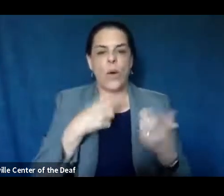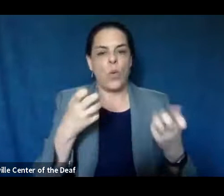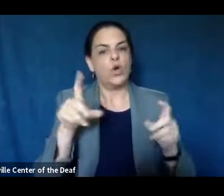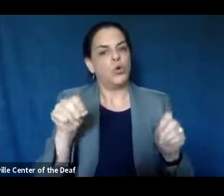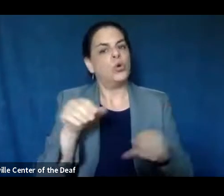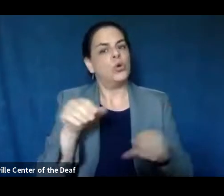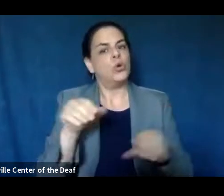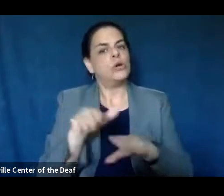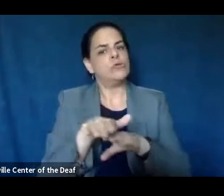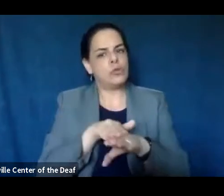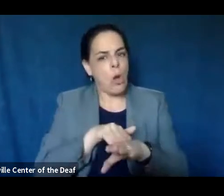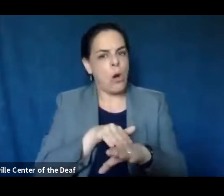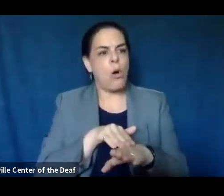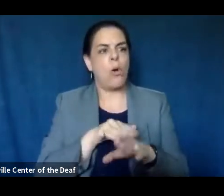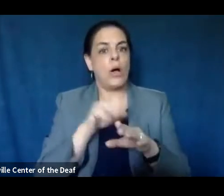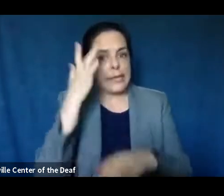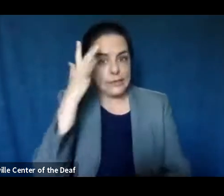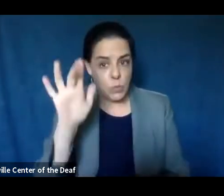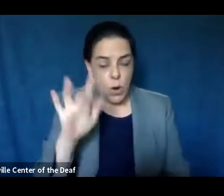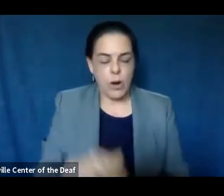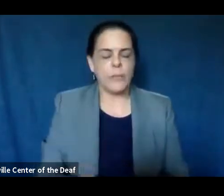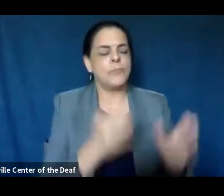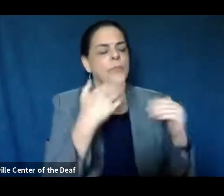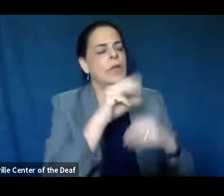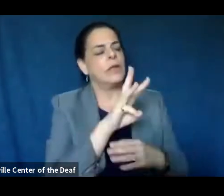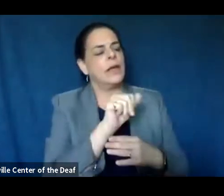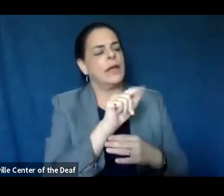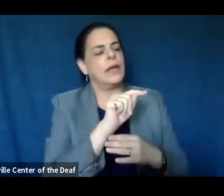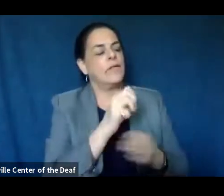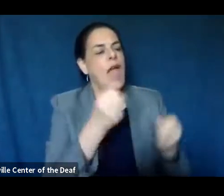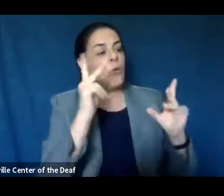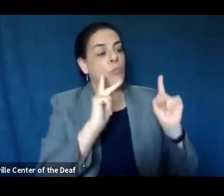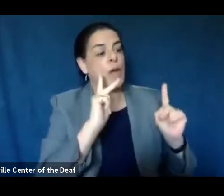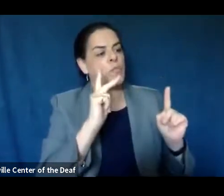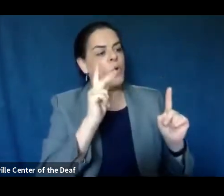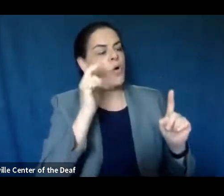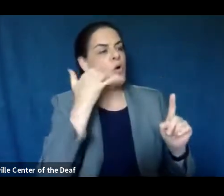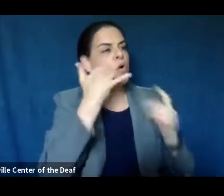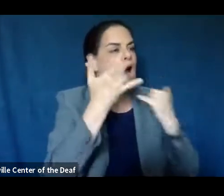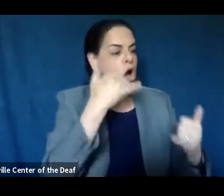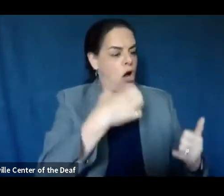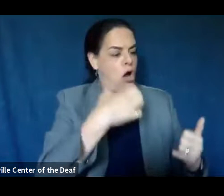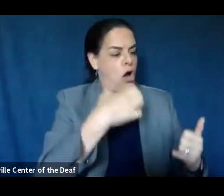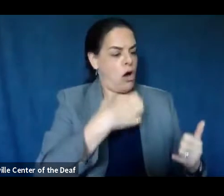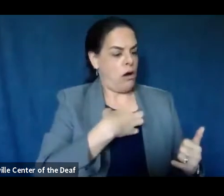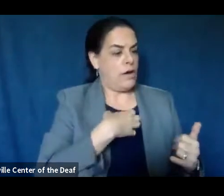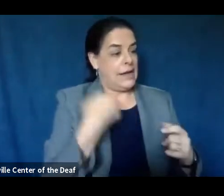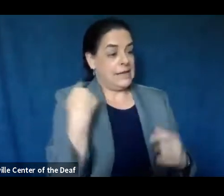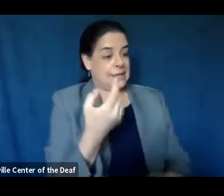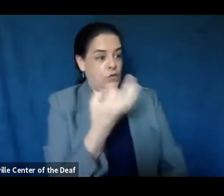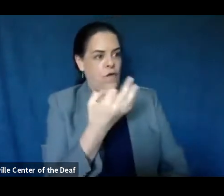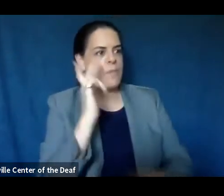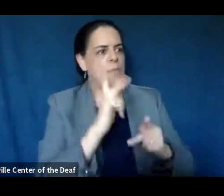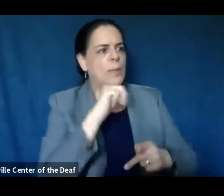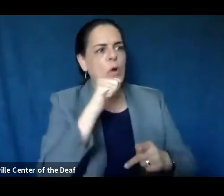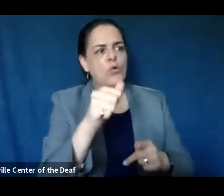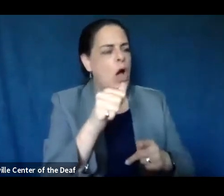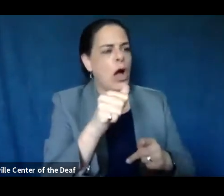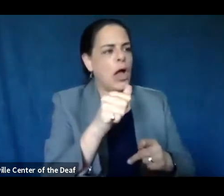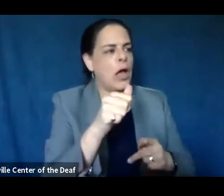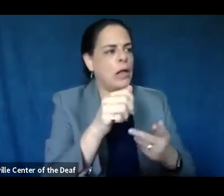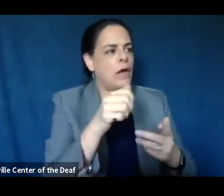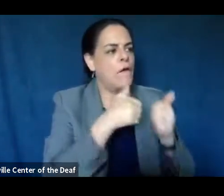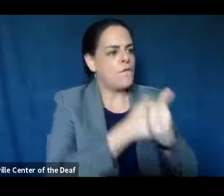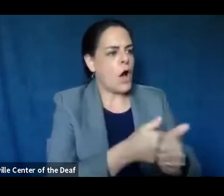From WATE, how many complaints came in about not following the guidelines since Friday? Have new warnings or citations been